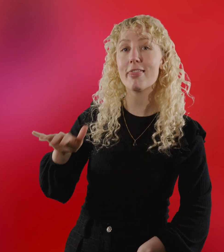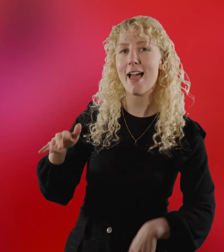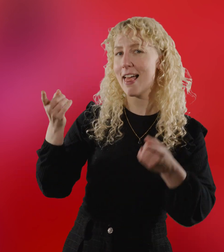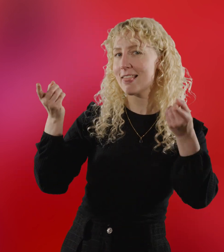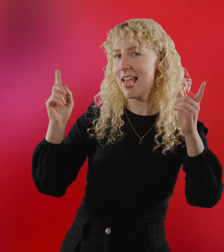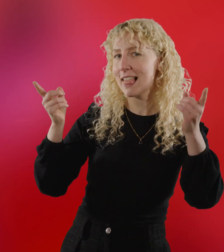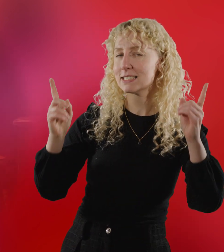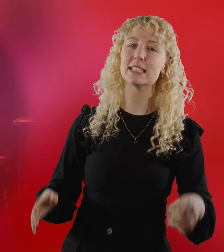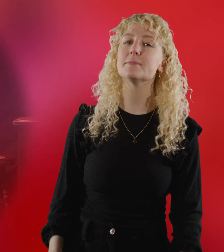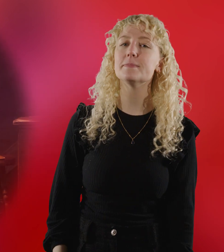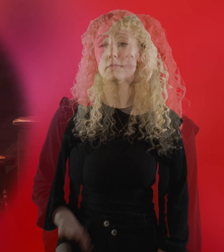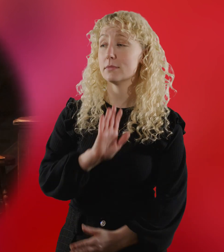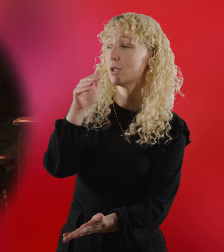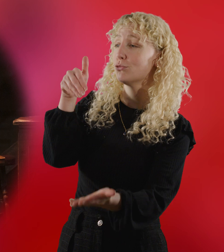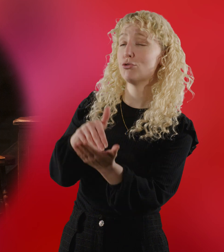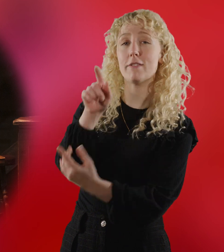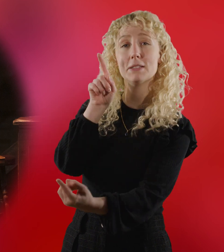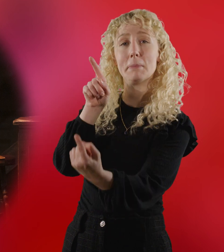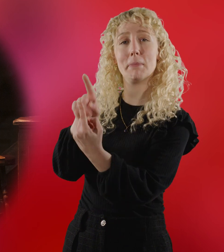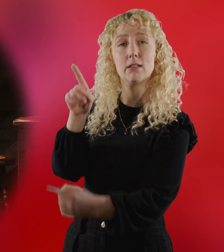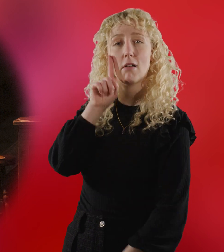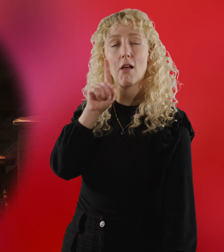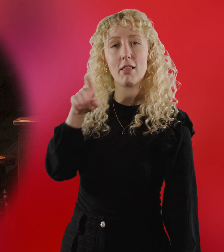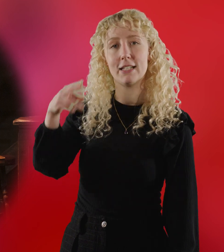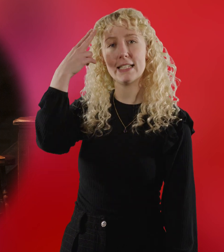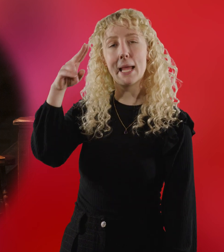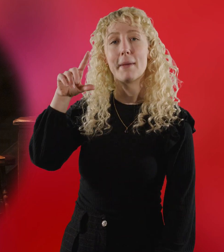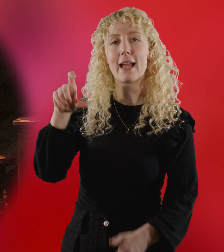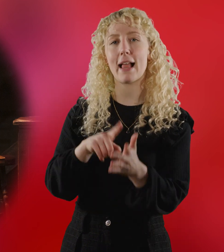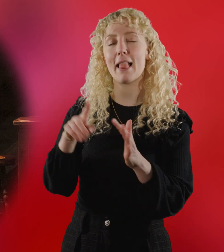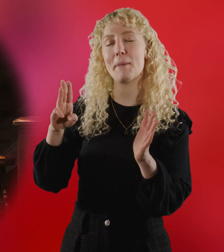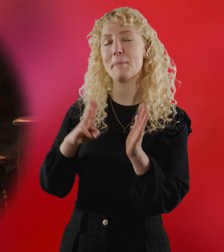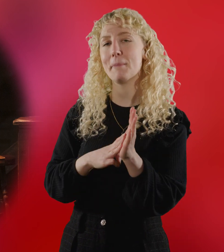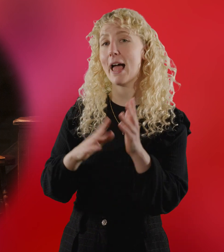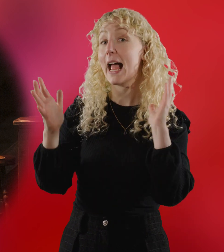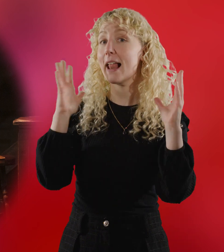Crown. When she arrives, she meets Clem, an orphan who lives in the pub.